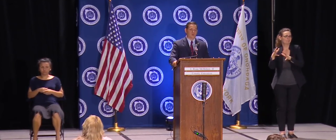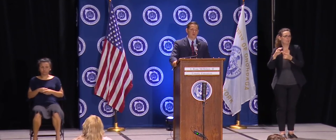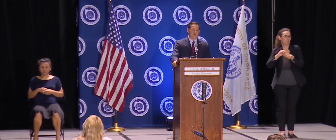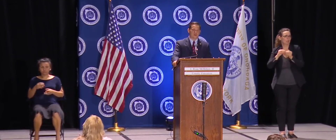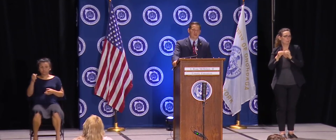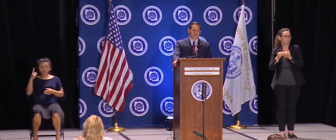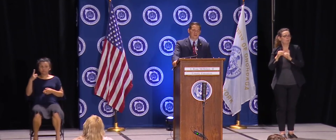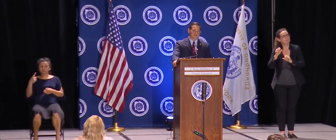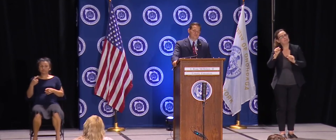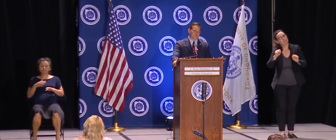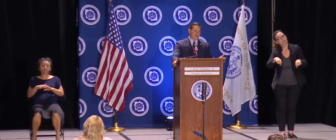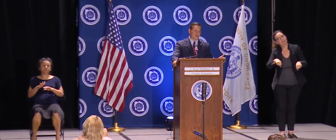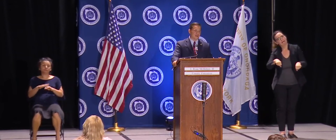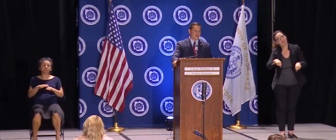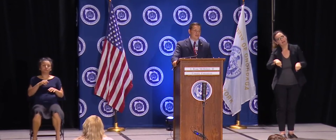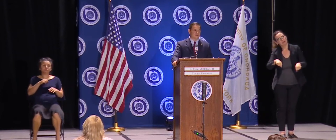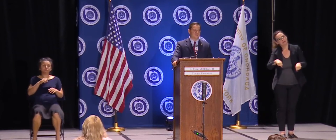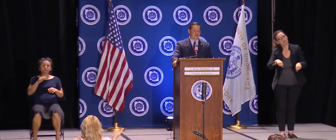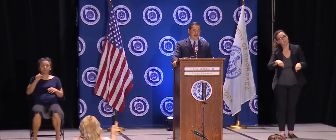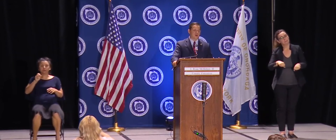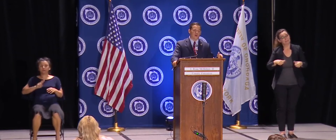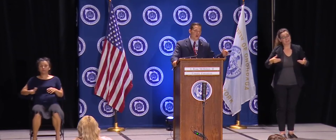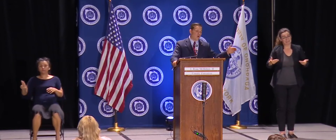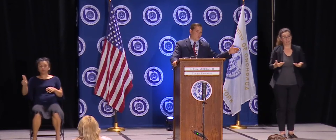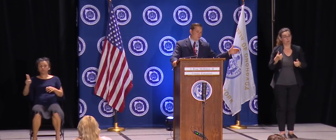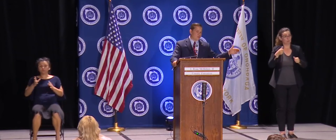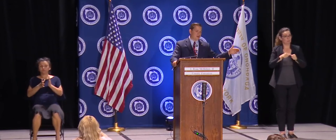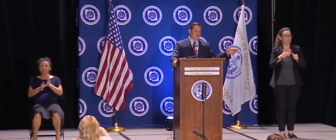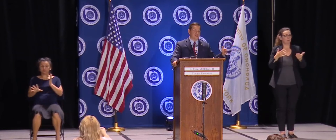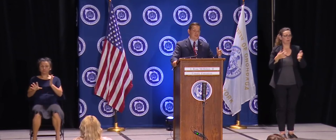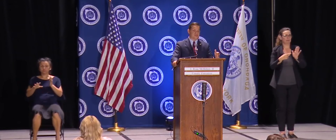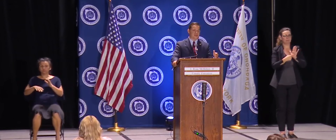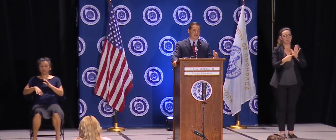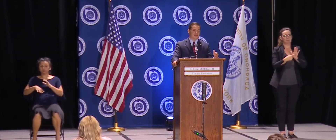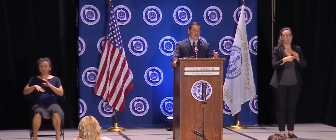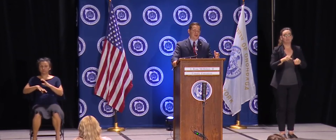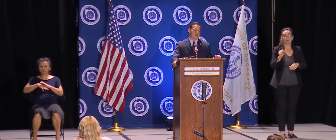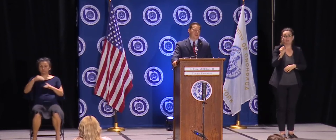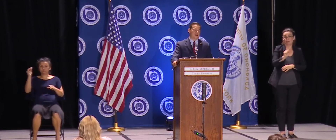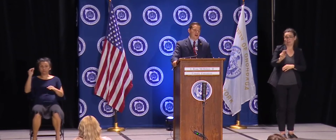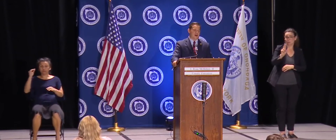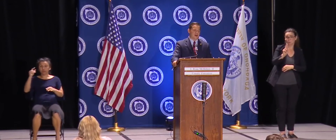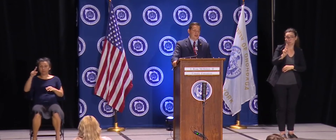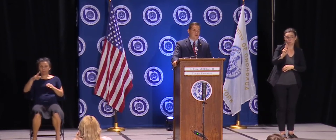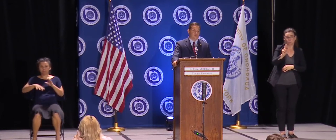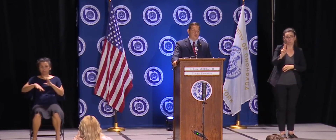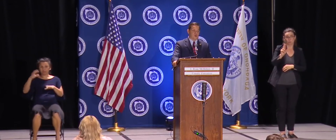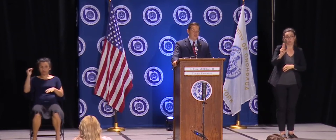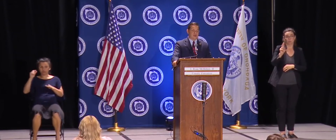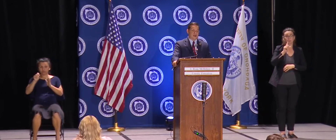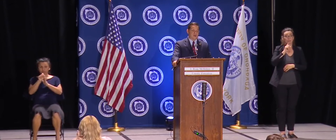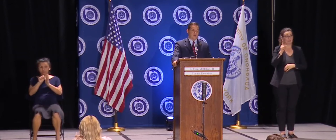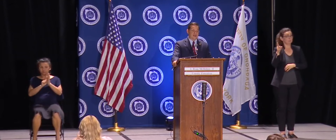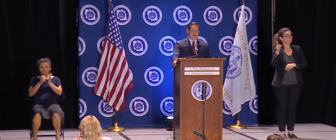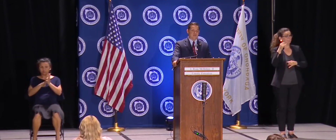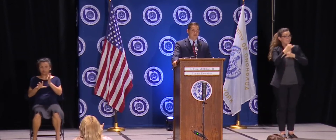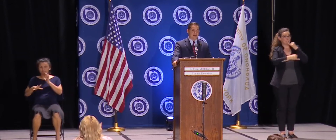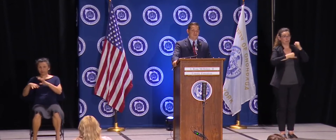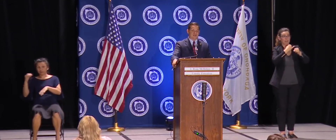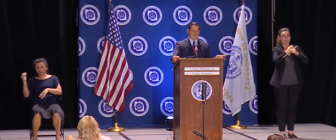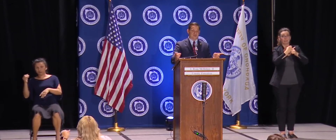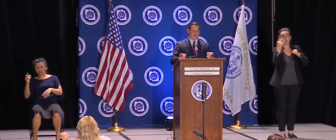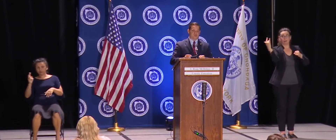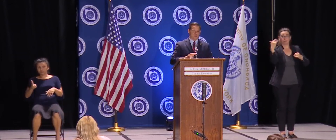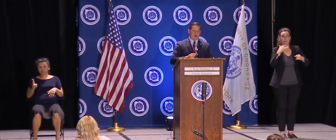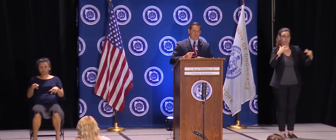we don't, you know, they're not going home to isolate. They're staying here. And so we have not